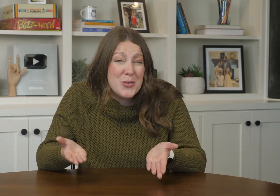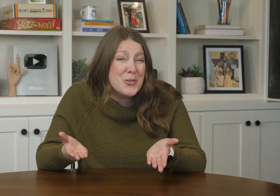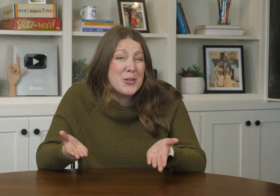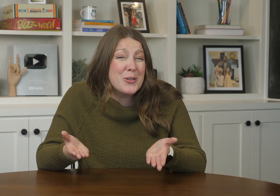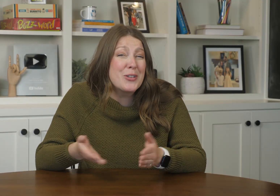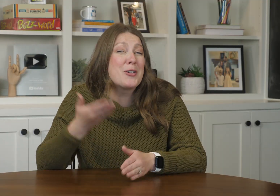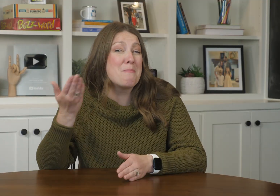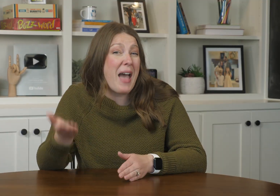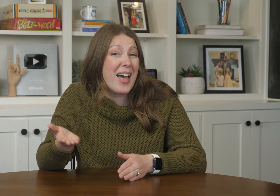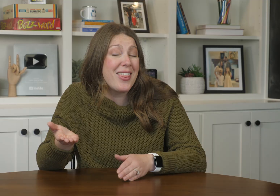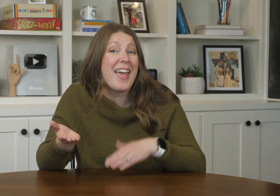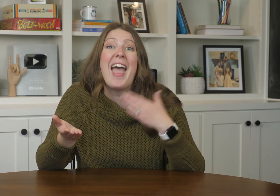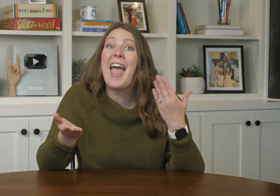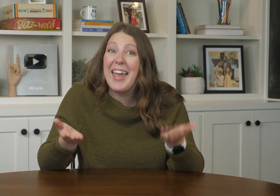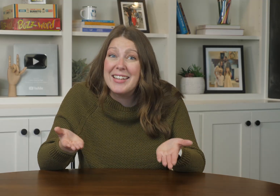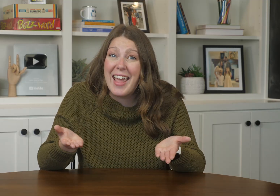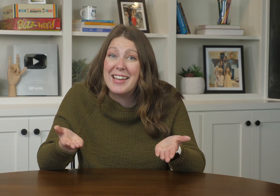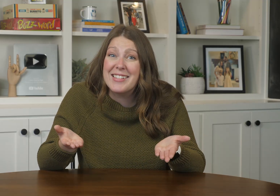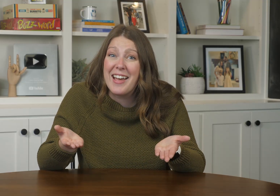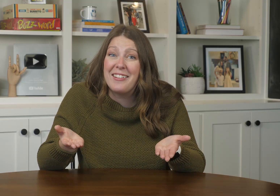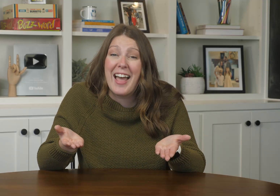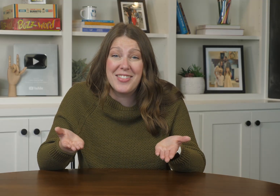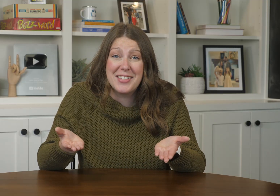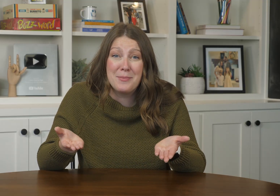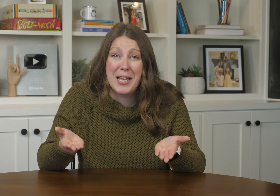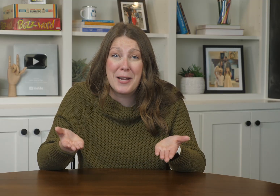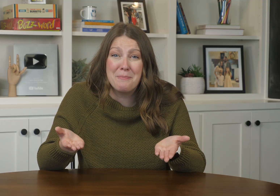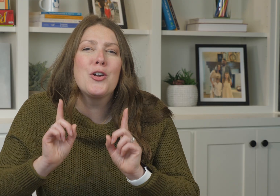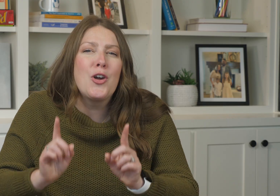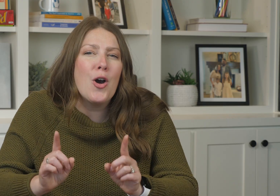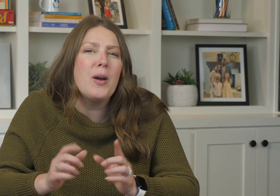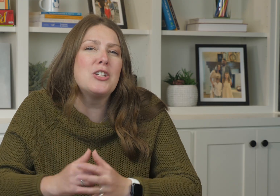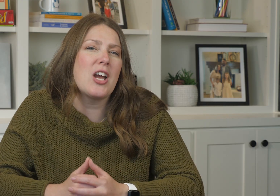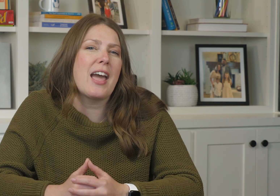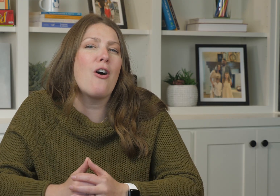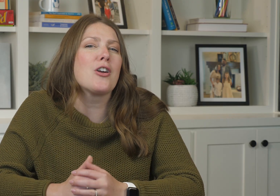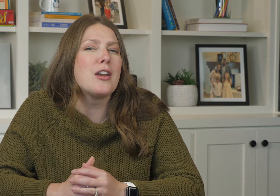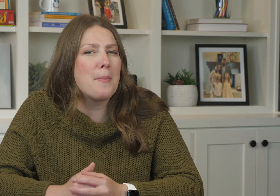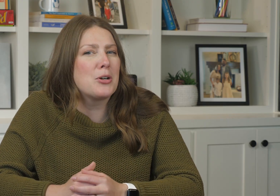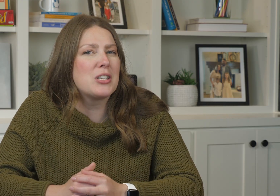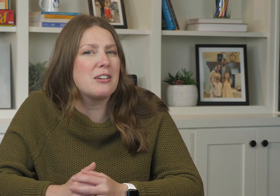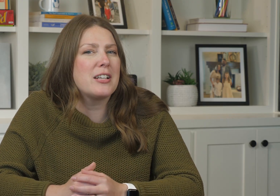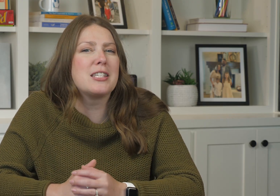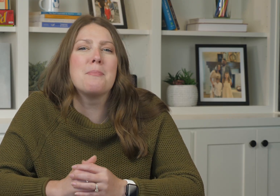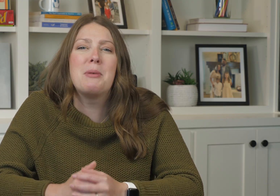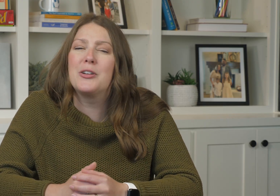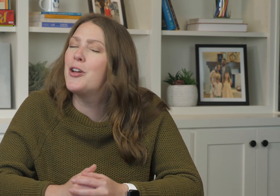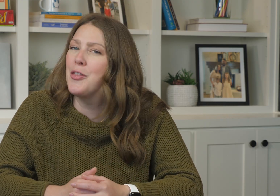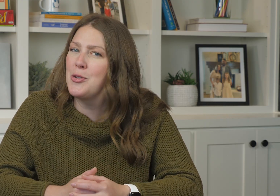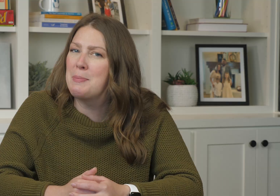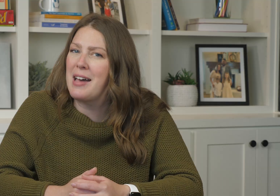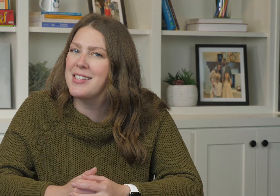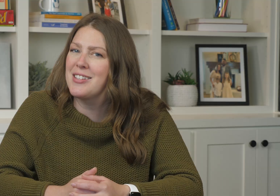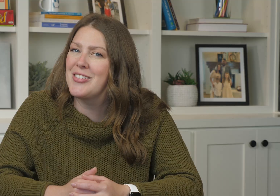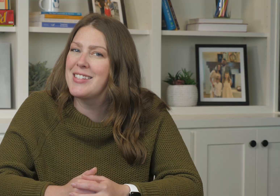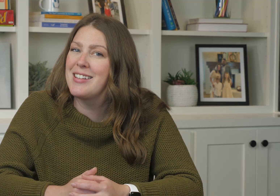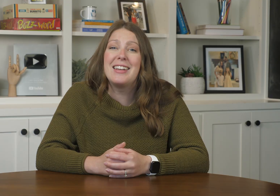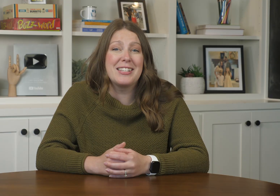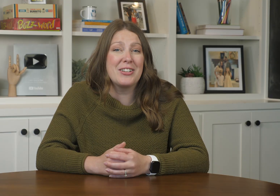knew you could learn math and ASL at the same time? Go and check out our number series to build on those math skills. And until